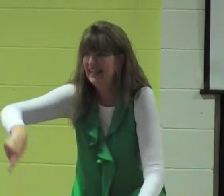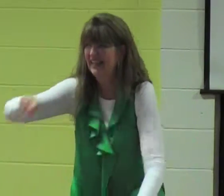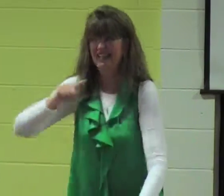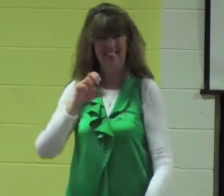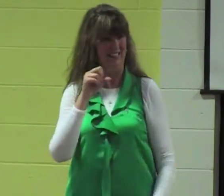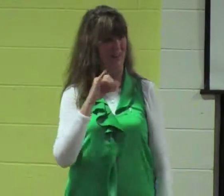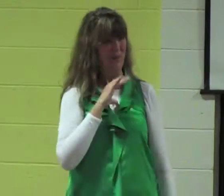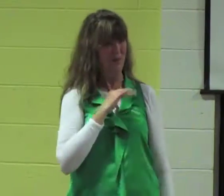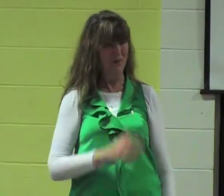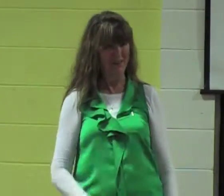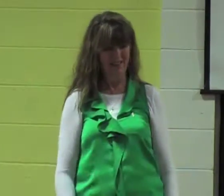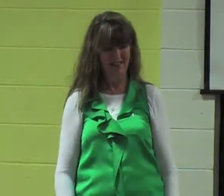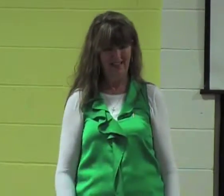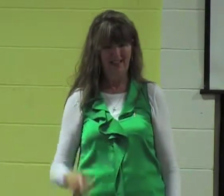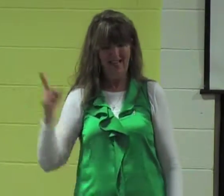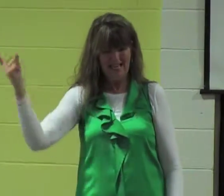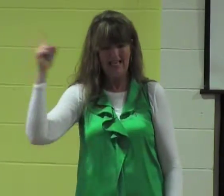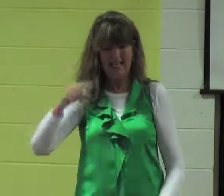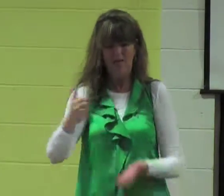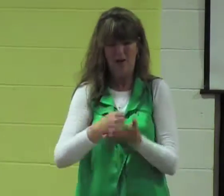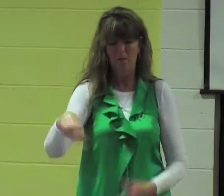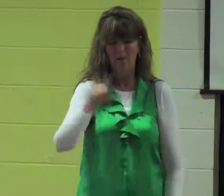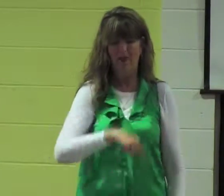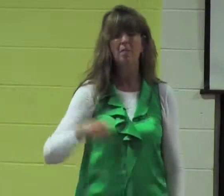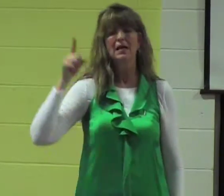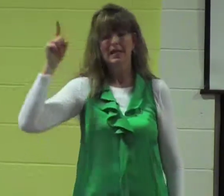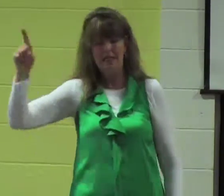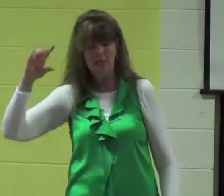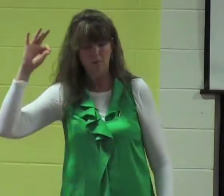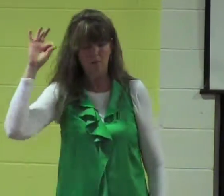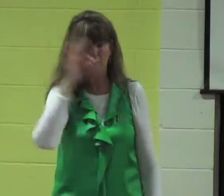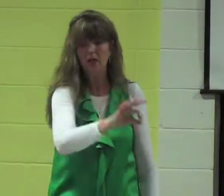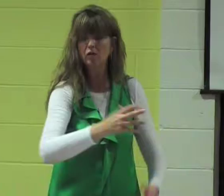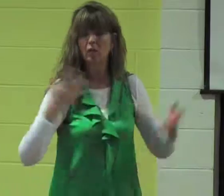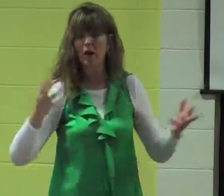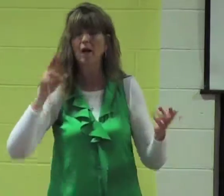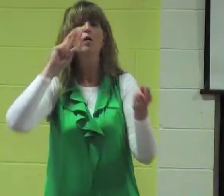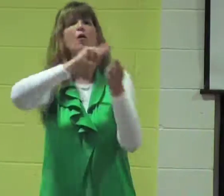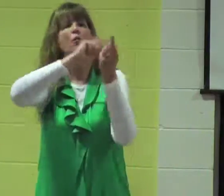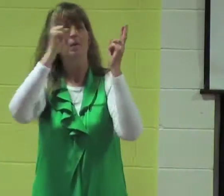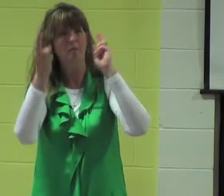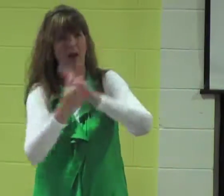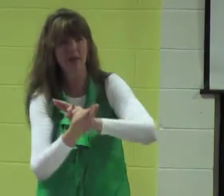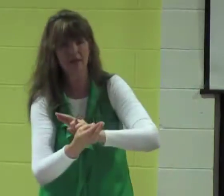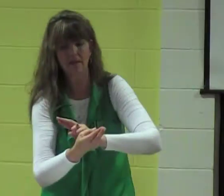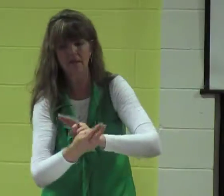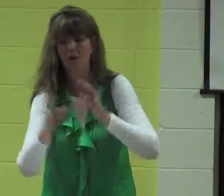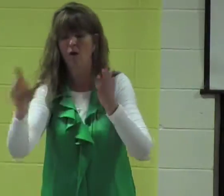them. It's so cool. and he preached repentance